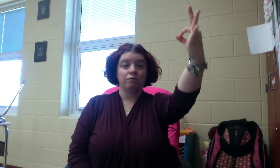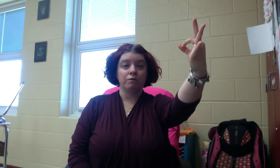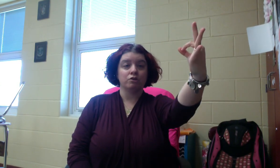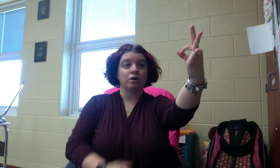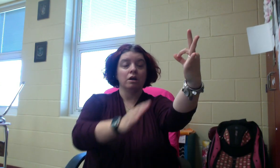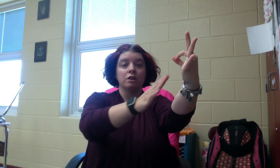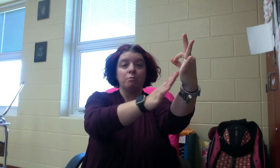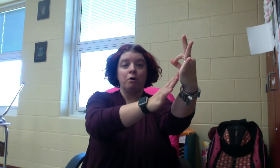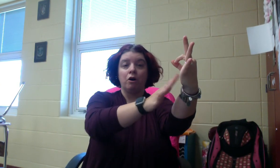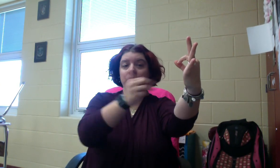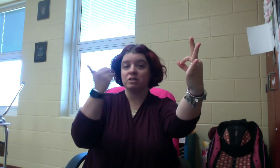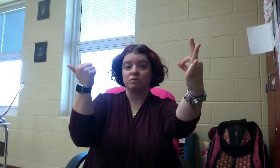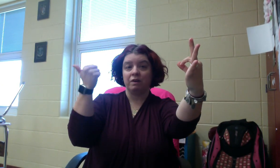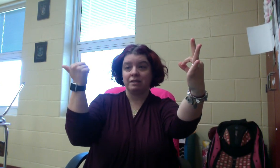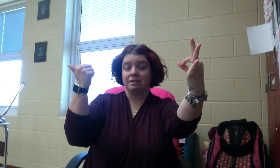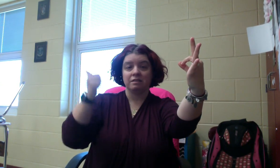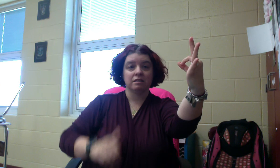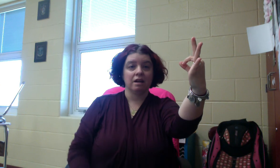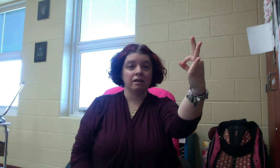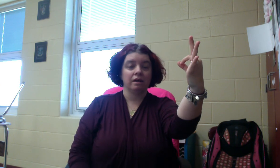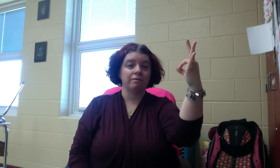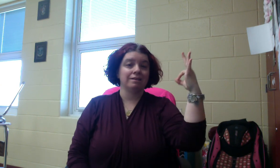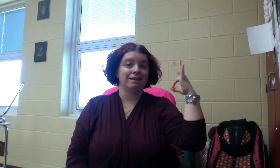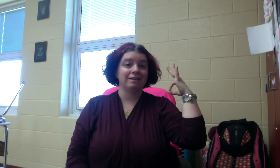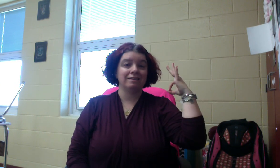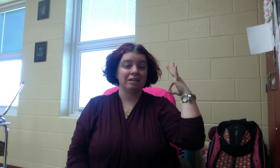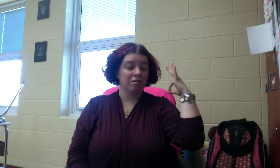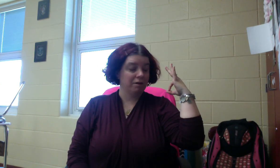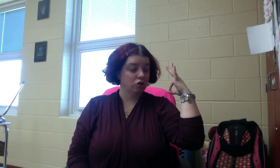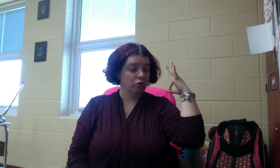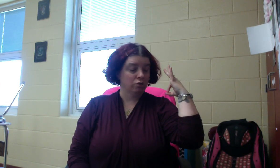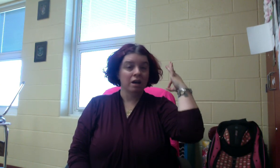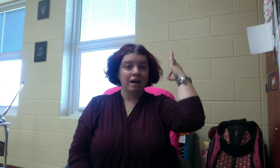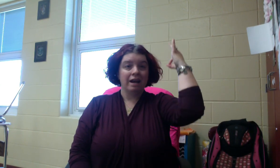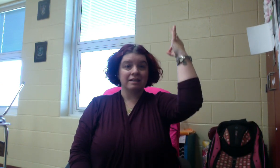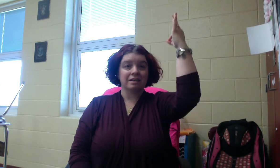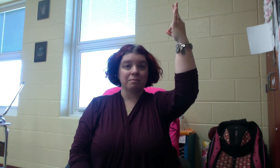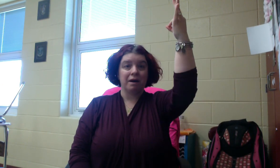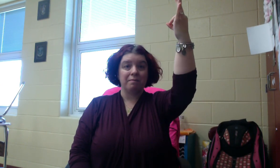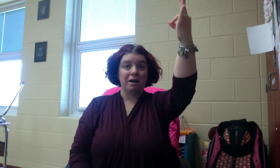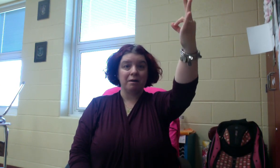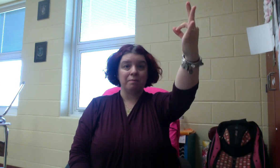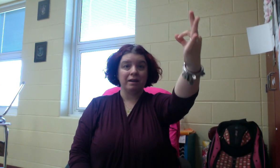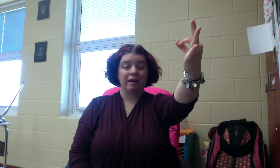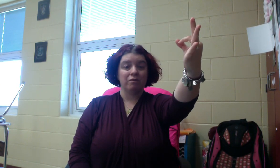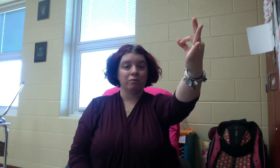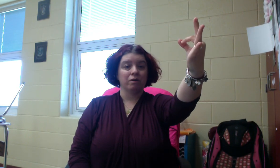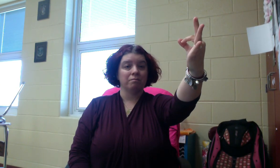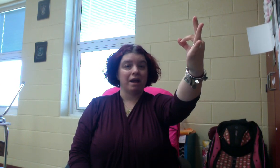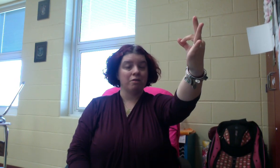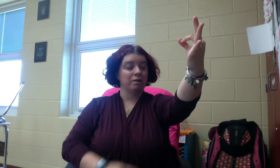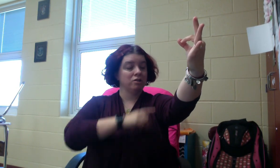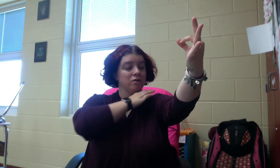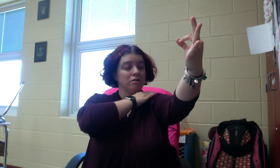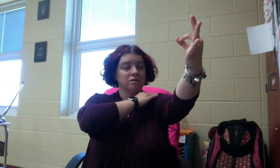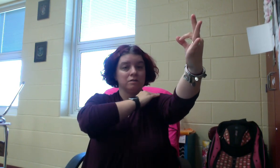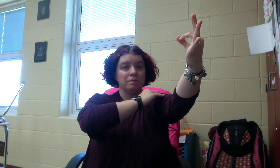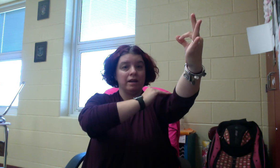Future. The palm is facing to the non-dominant side. It's here at my shoulder, and it's going to pop up and out. we're in math major, and this is my